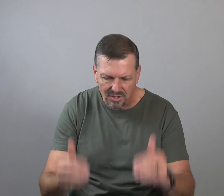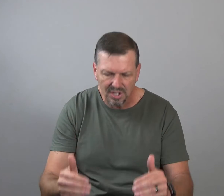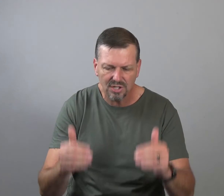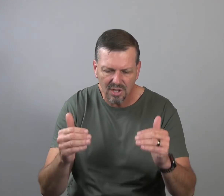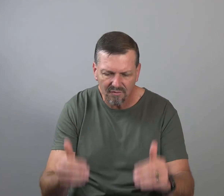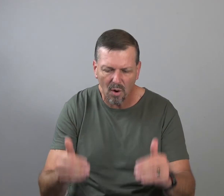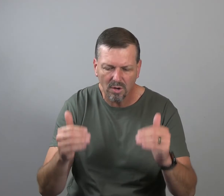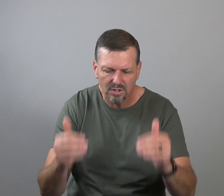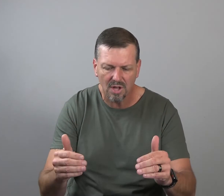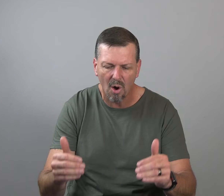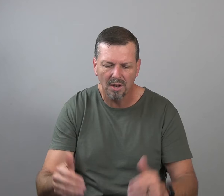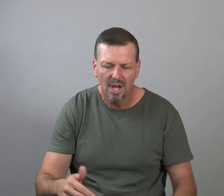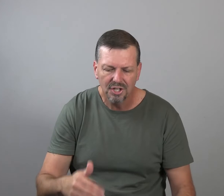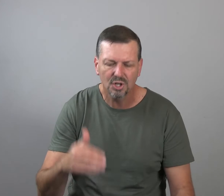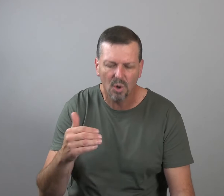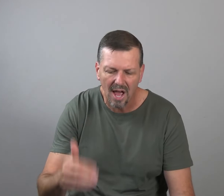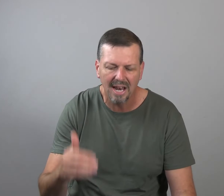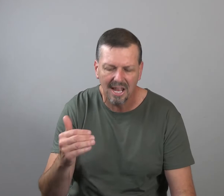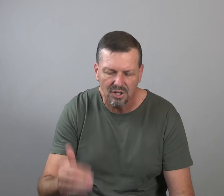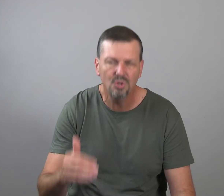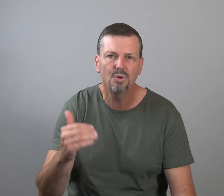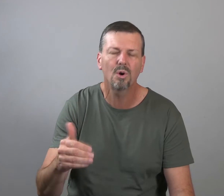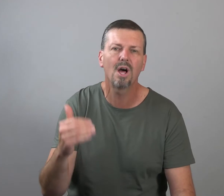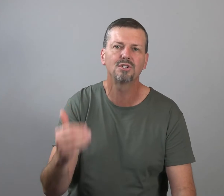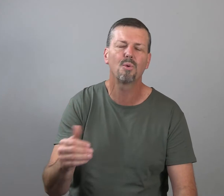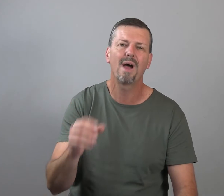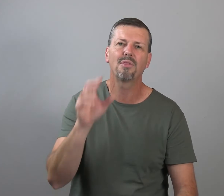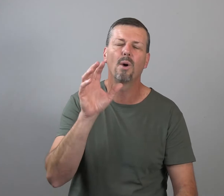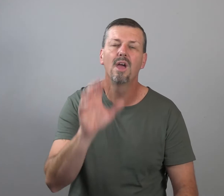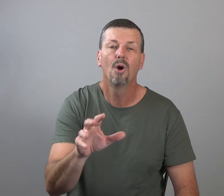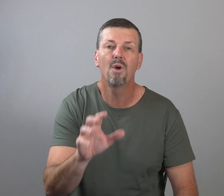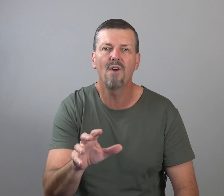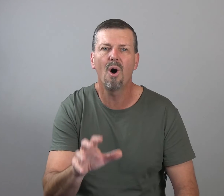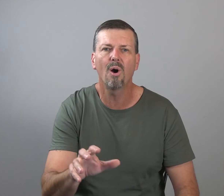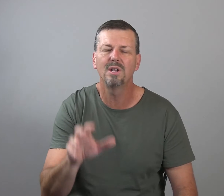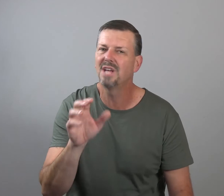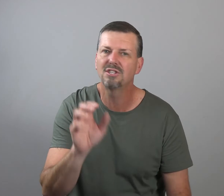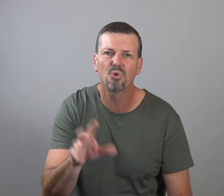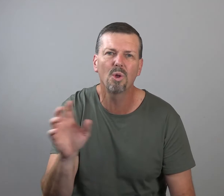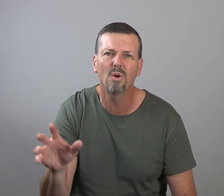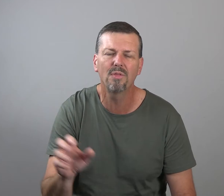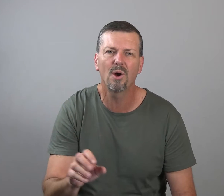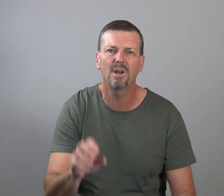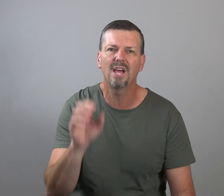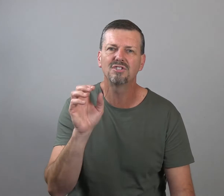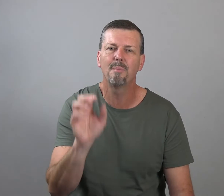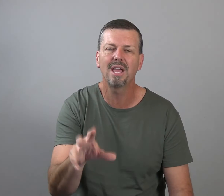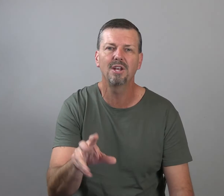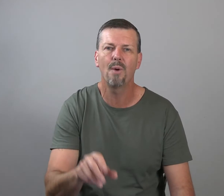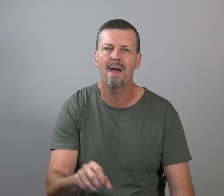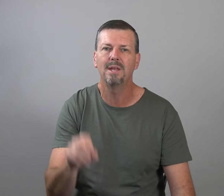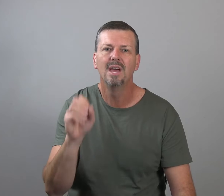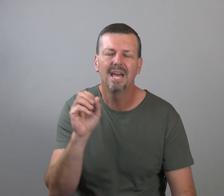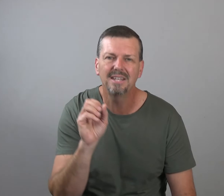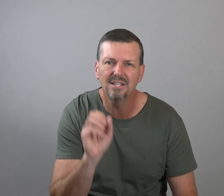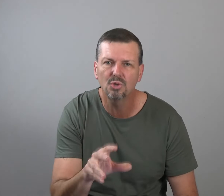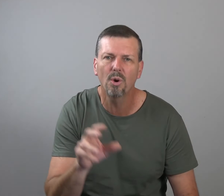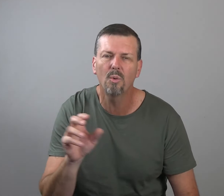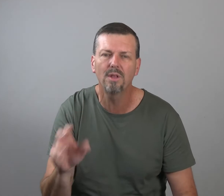consistent focused thought to create a new neurological pathway. We've all heard it takes 21 to 30 days to make a new habit. It takes 21